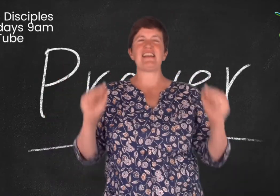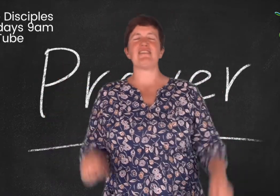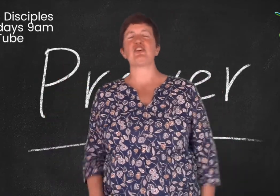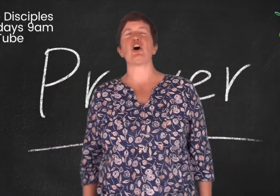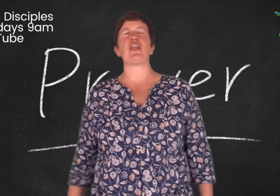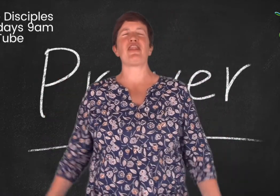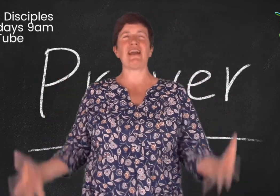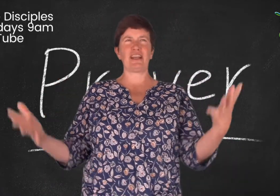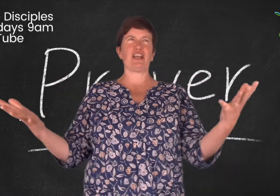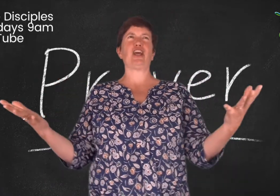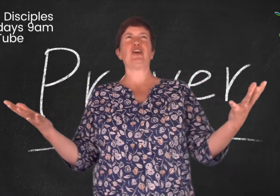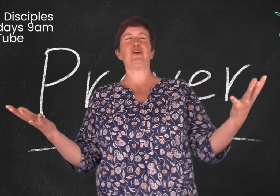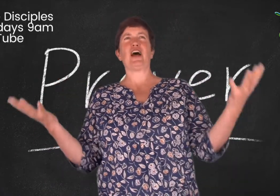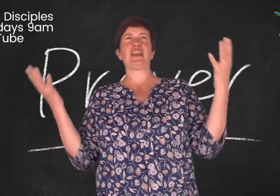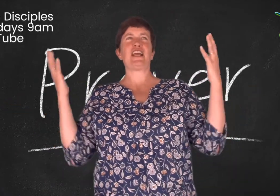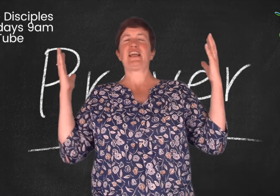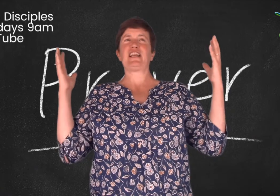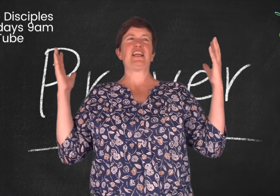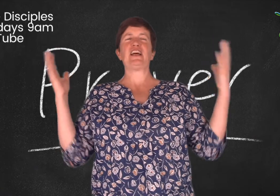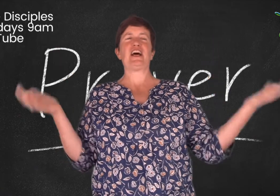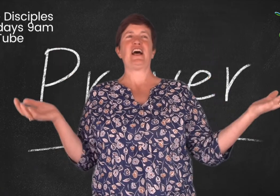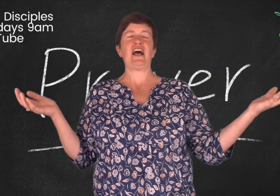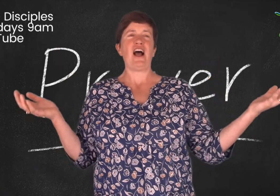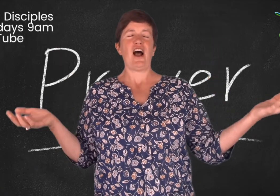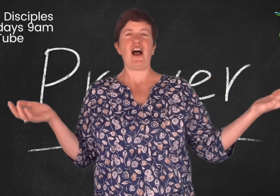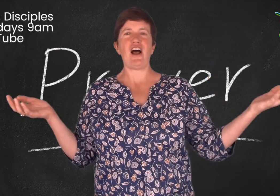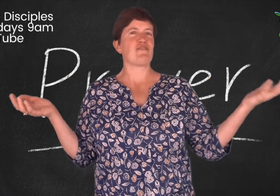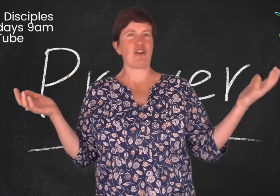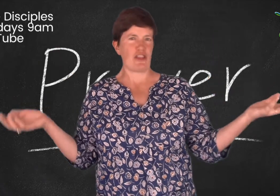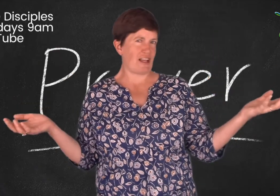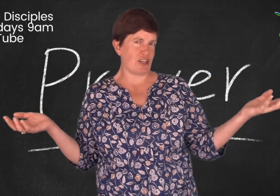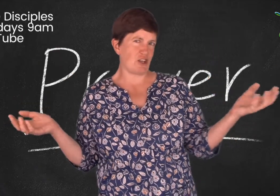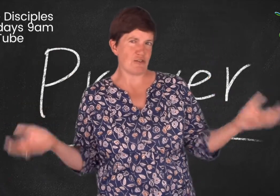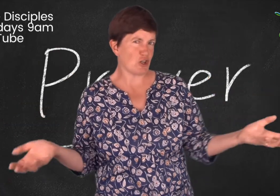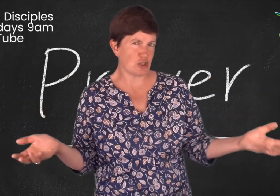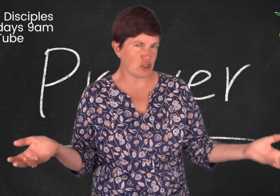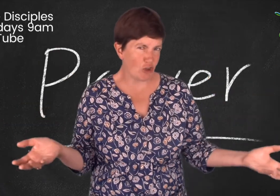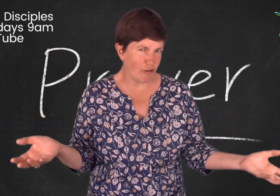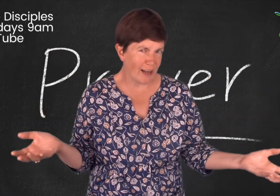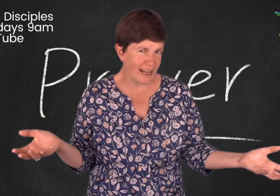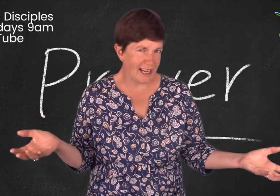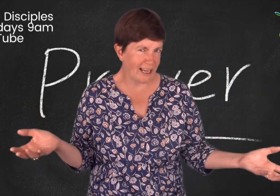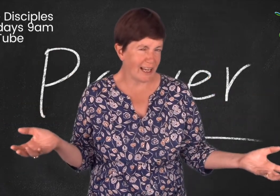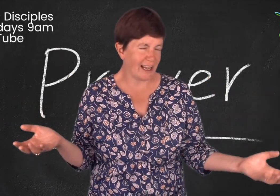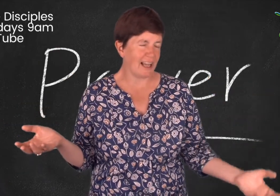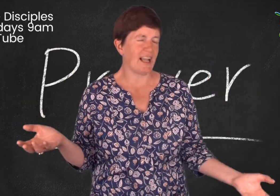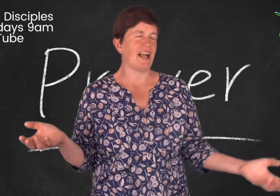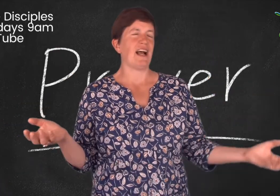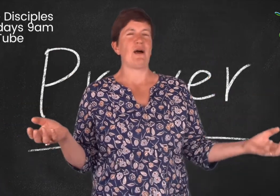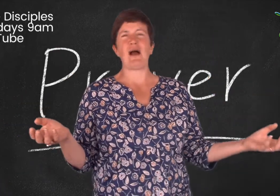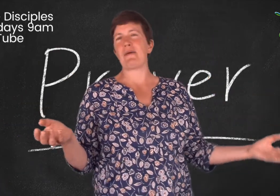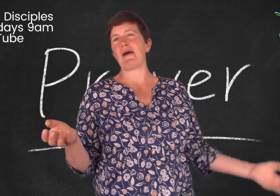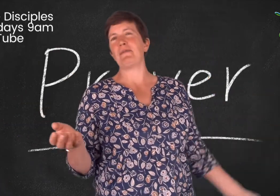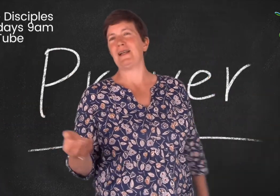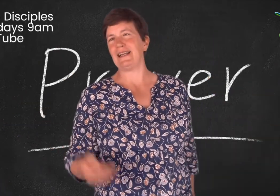Have you got a thank you? I think, yeah, I've got a thank you. Have you got a sorry? Hey, how about a please?